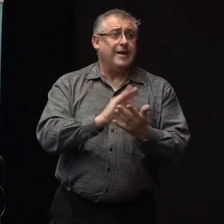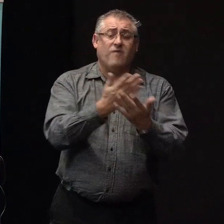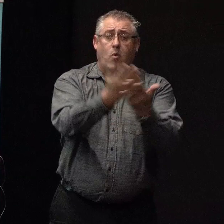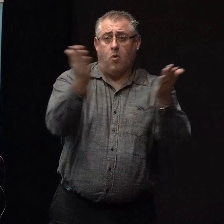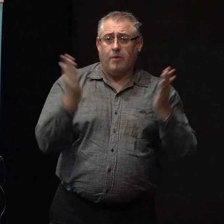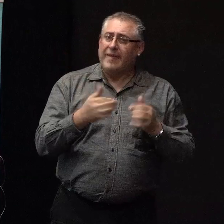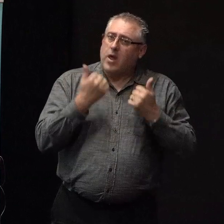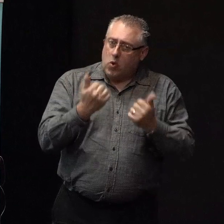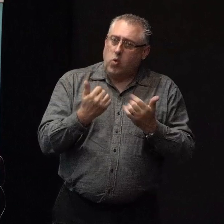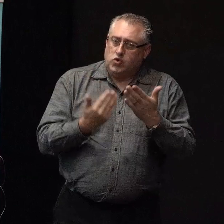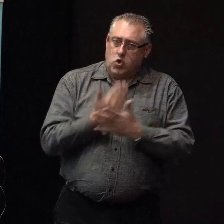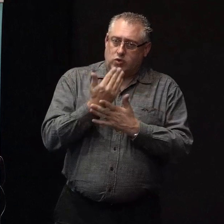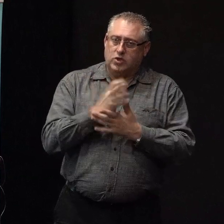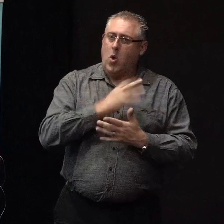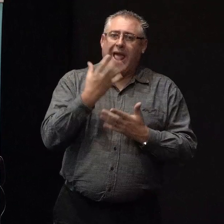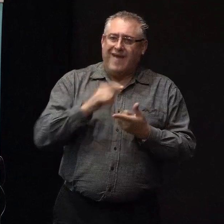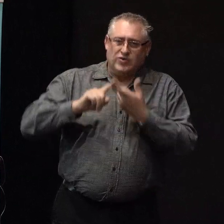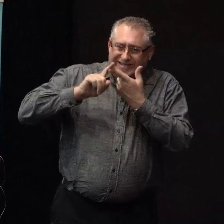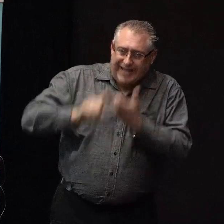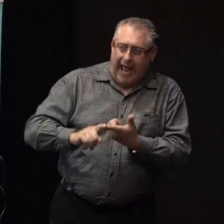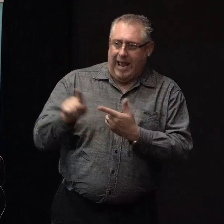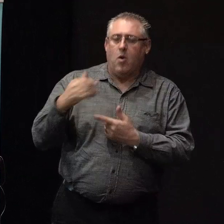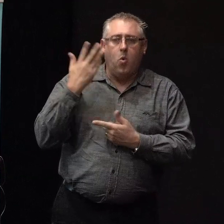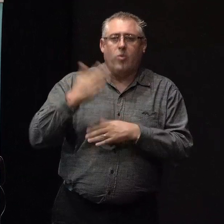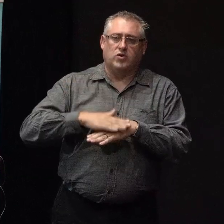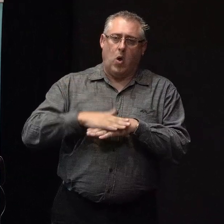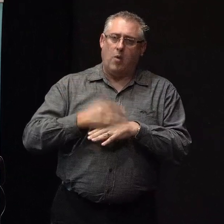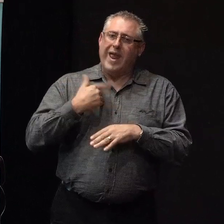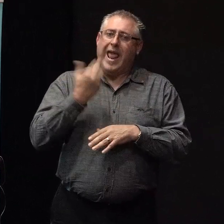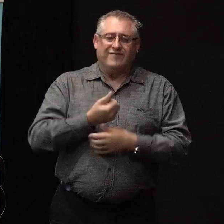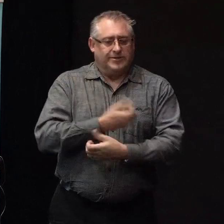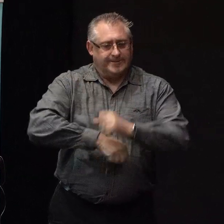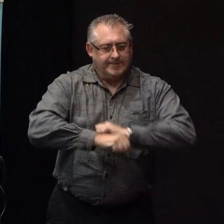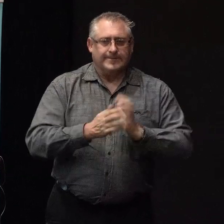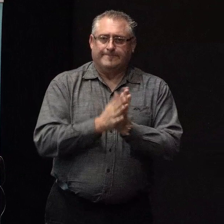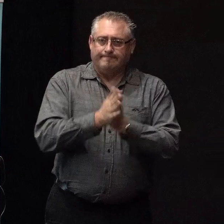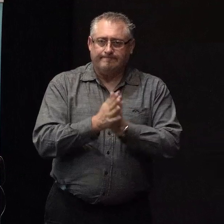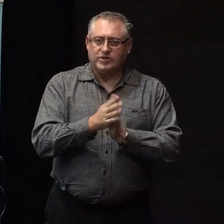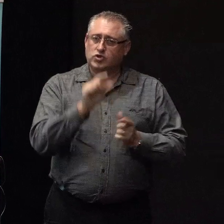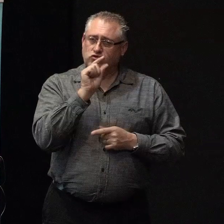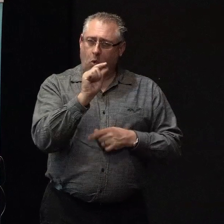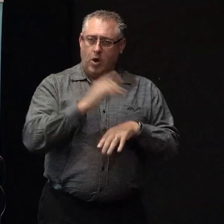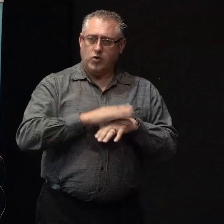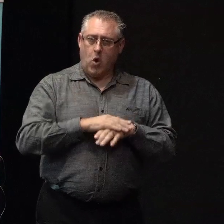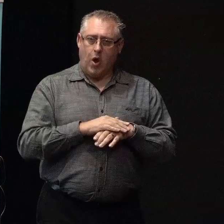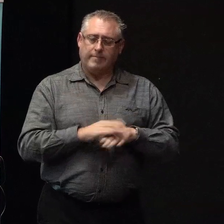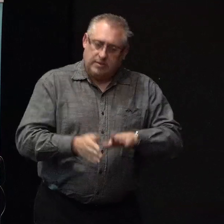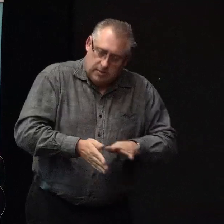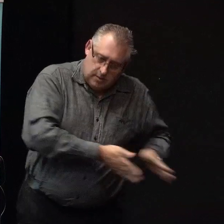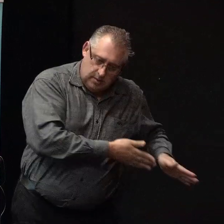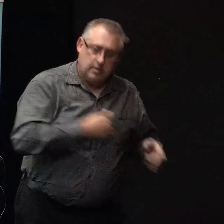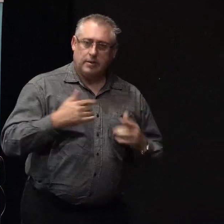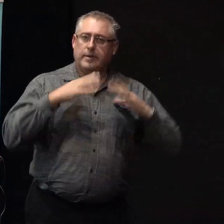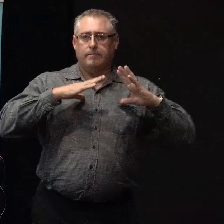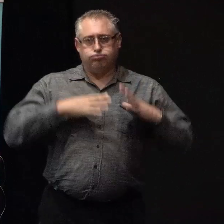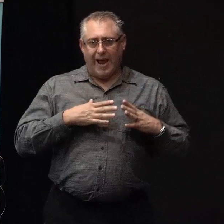good news is that we don't have to be in this all the time. We have to make concerted effort, even for a short period of time, to step out of it, to take a